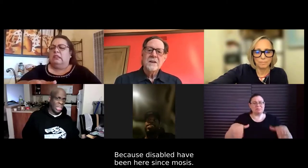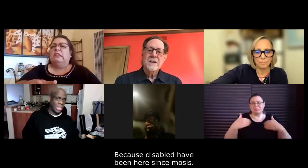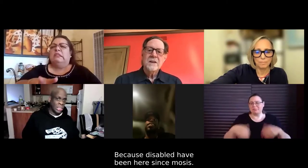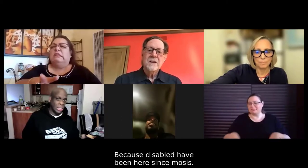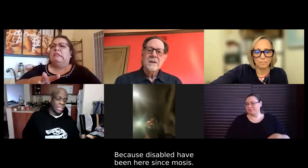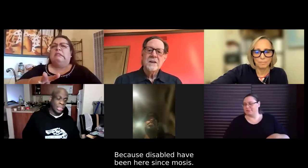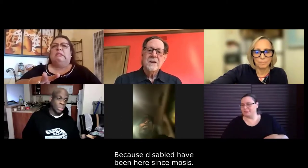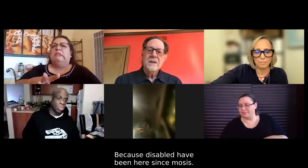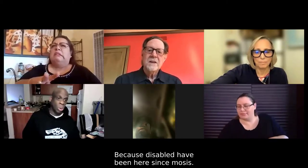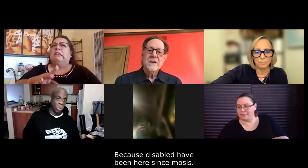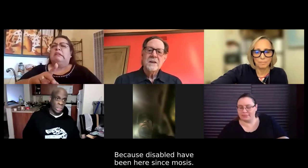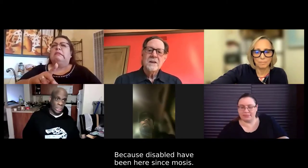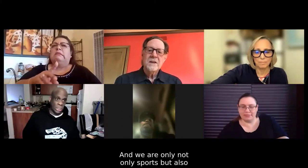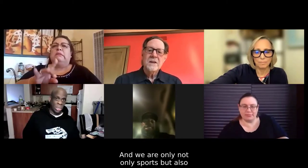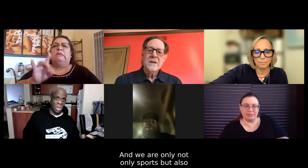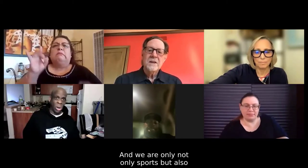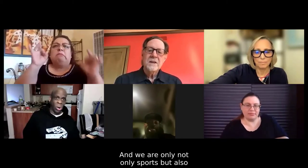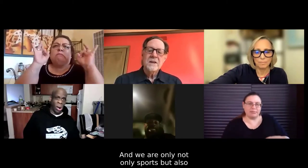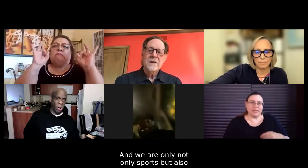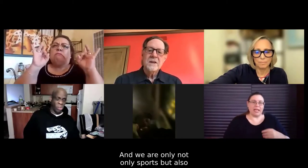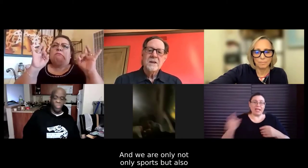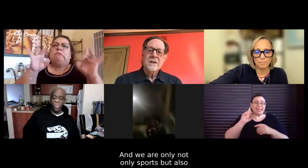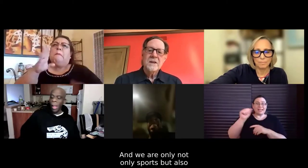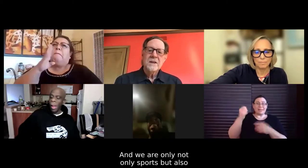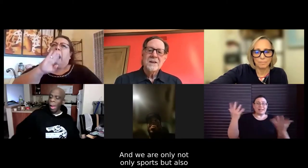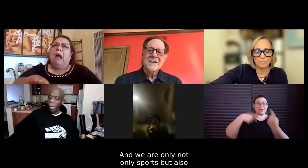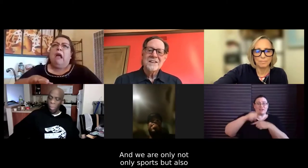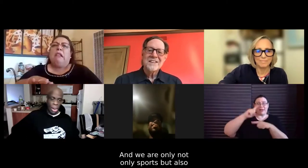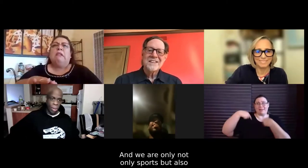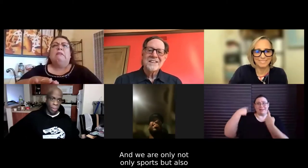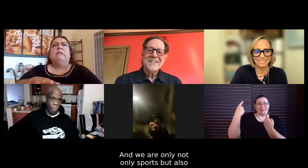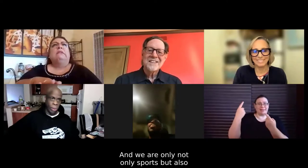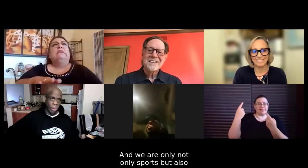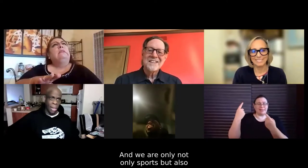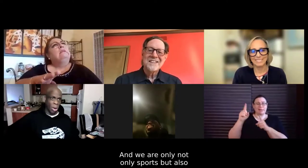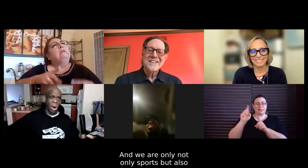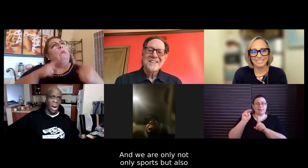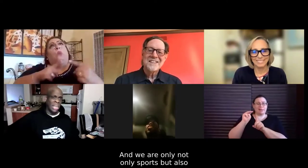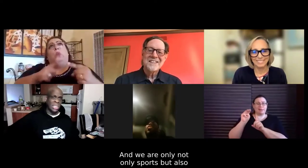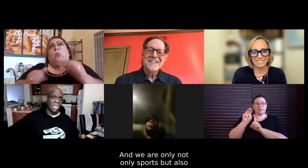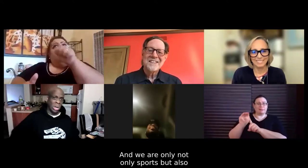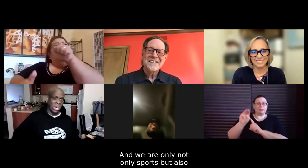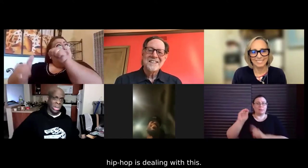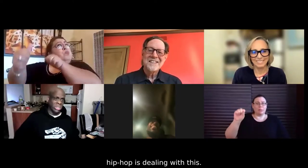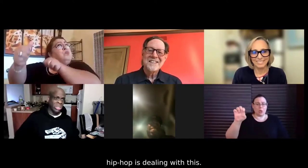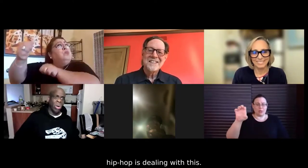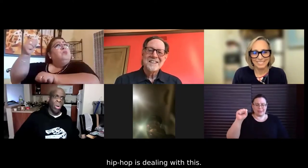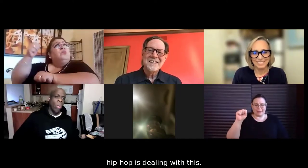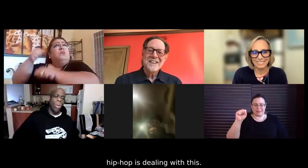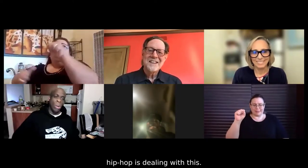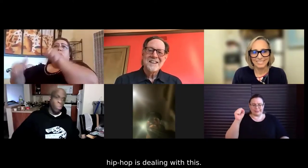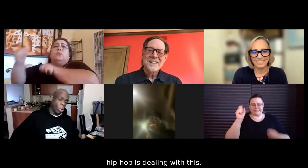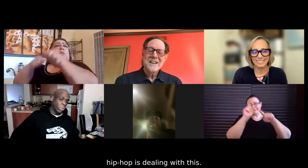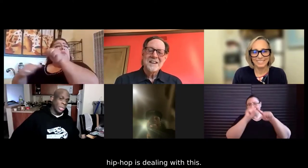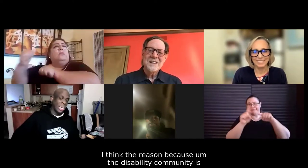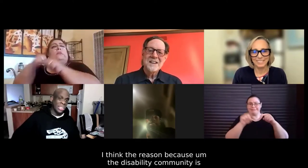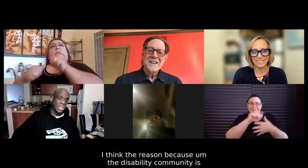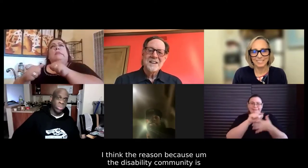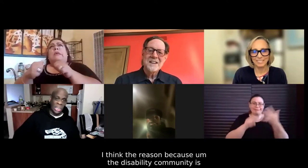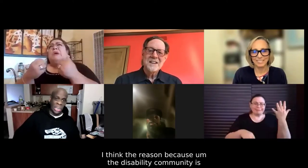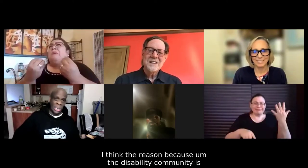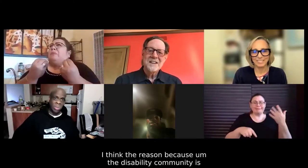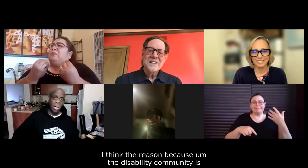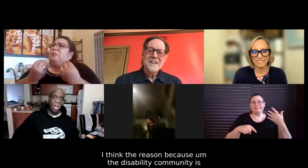here since Moses, you know. We have all kinds of laws. We protest,